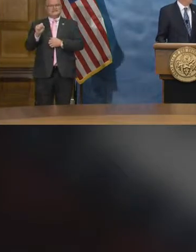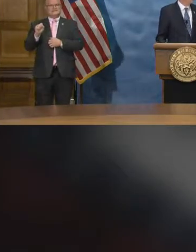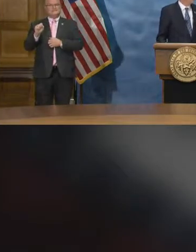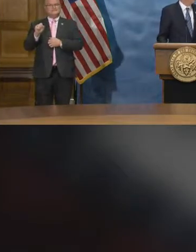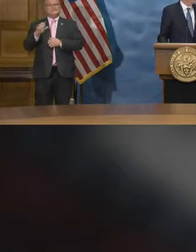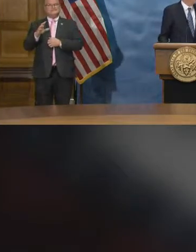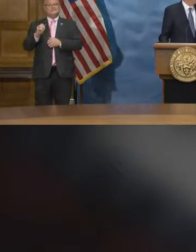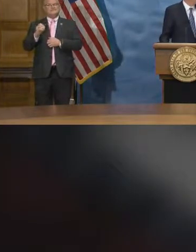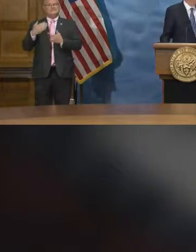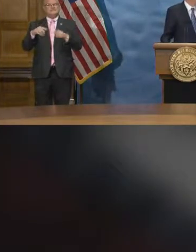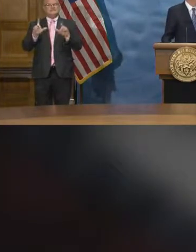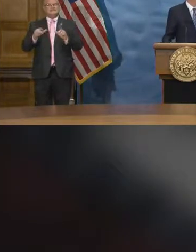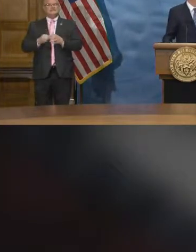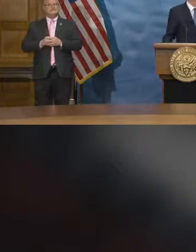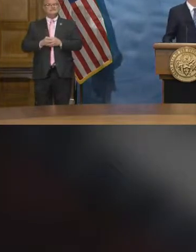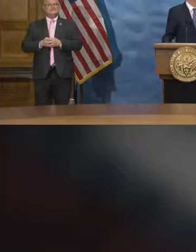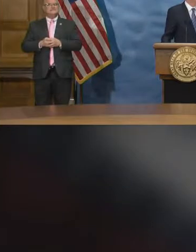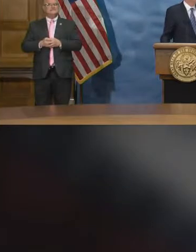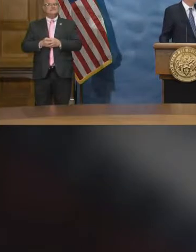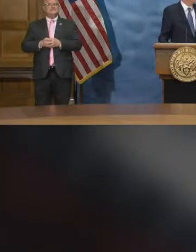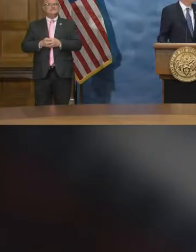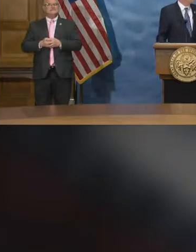And let's go to the next one.